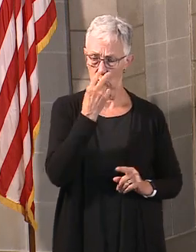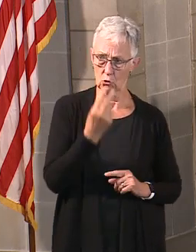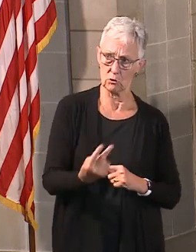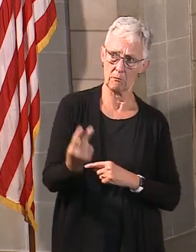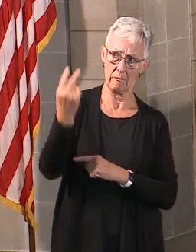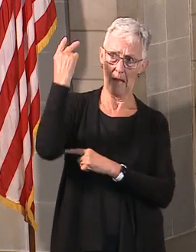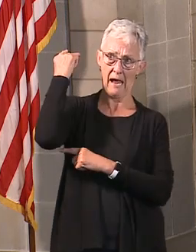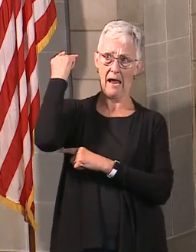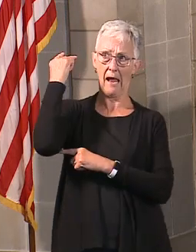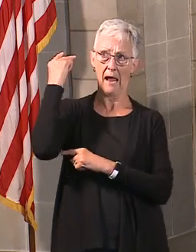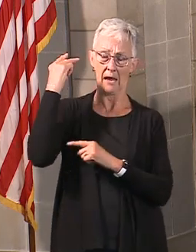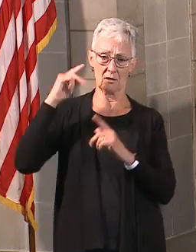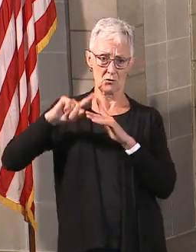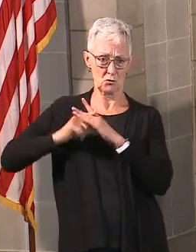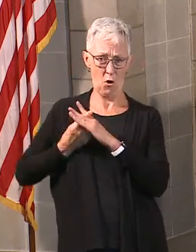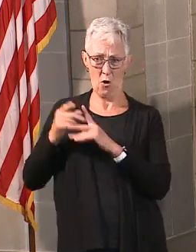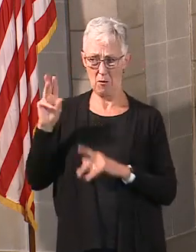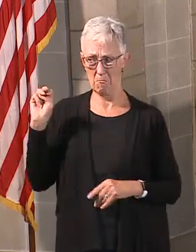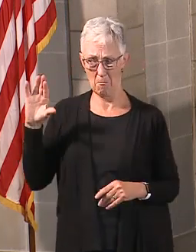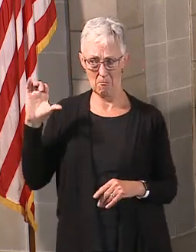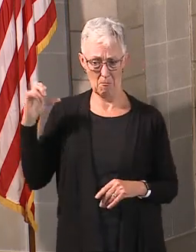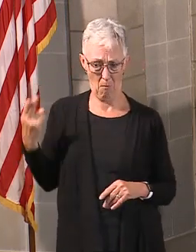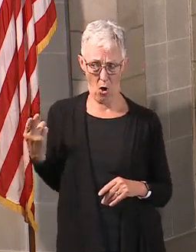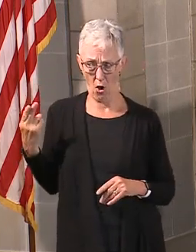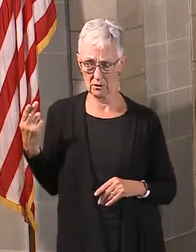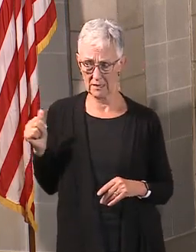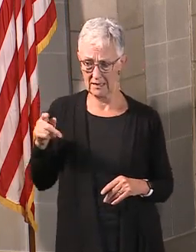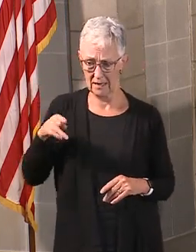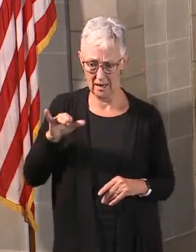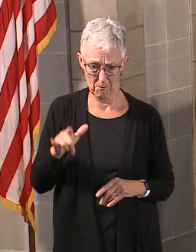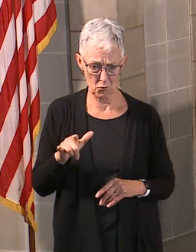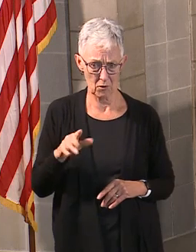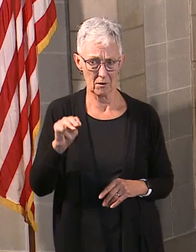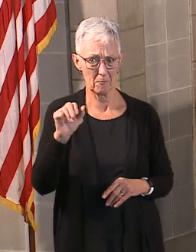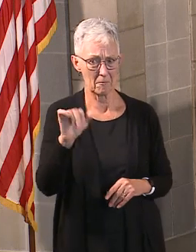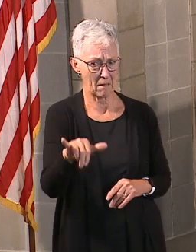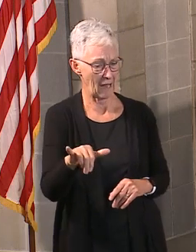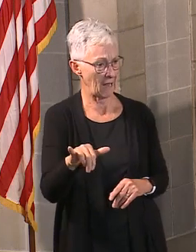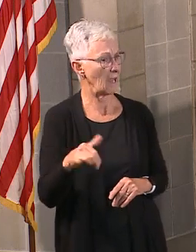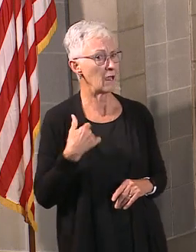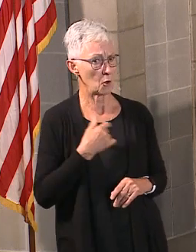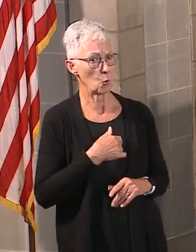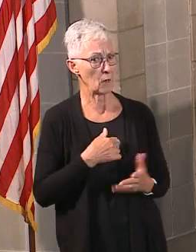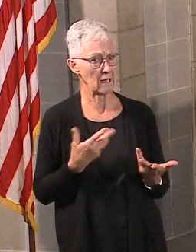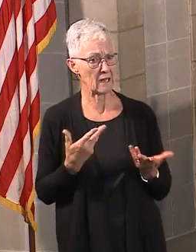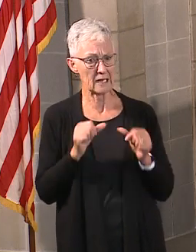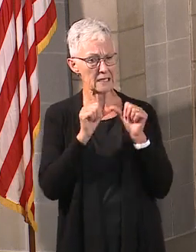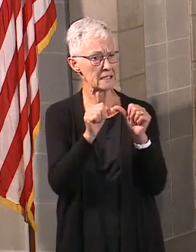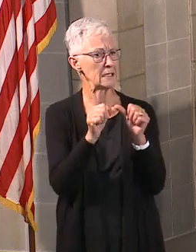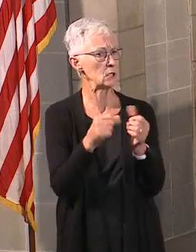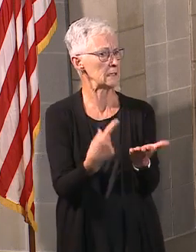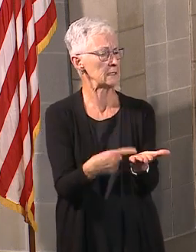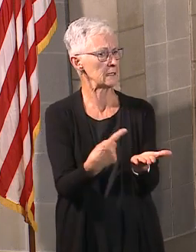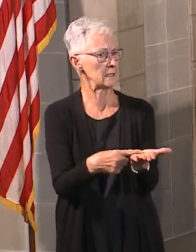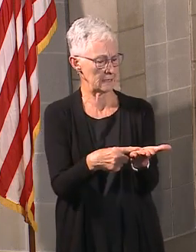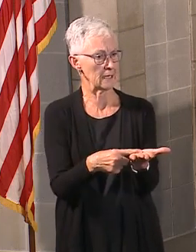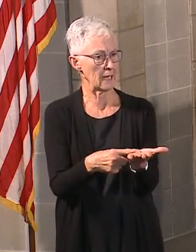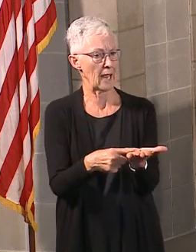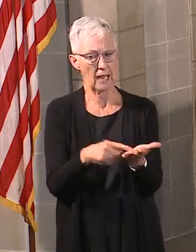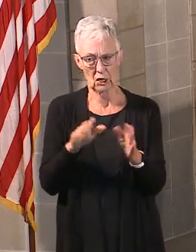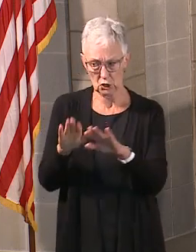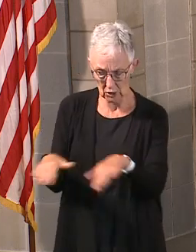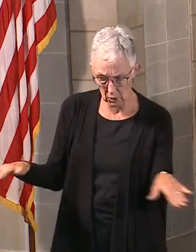April, May, and we've talked before about the importance of getting kids back in classrooms. I've said many times that